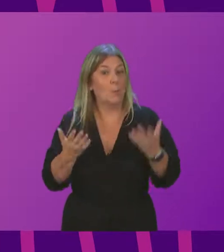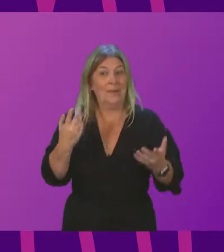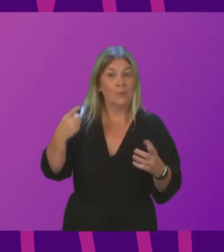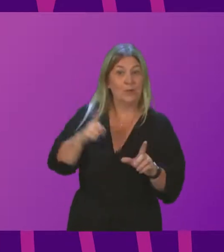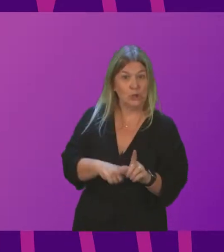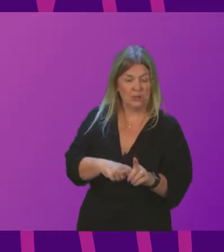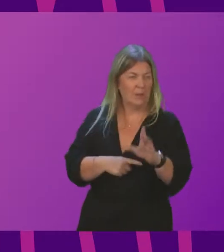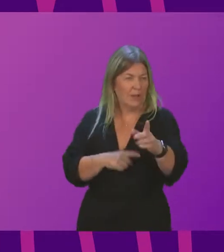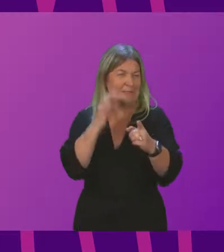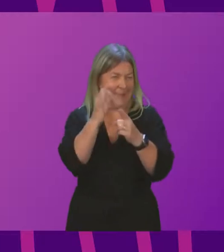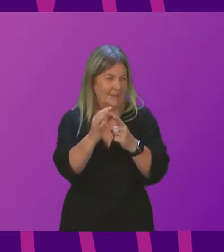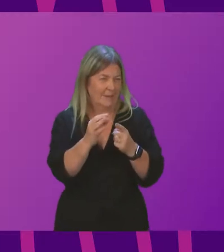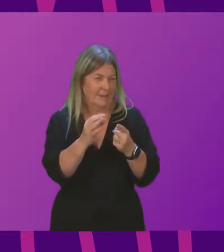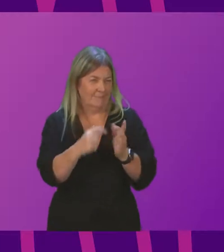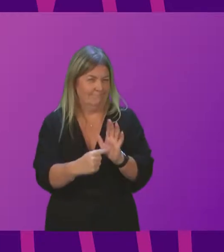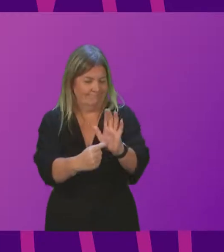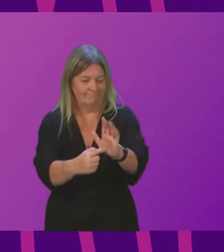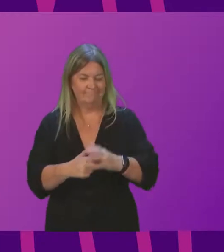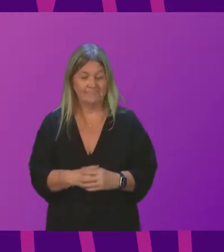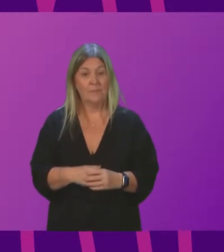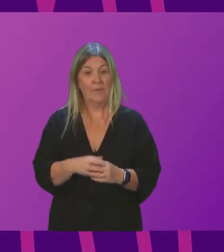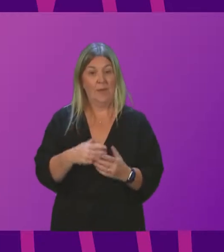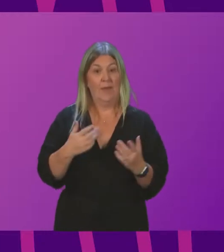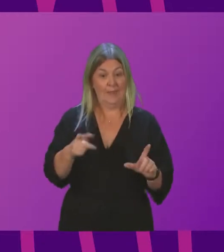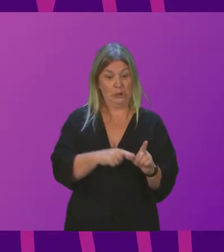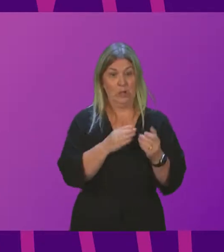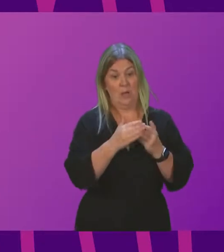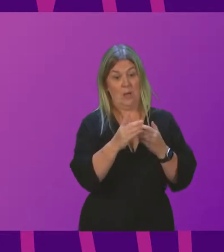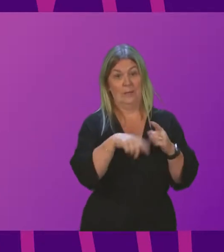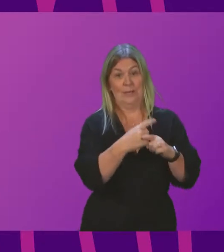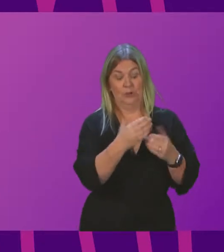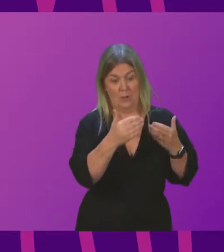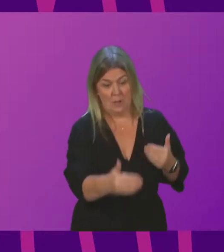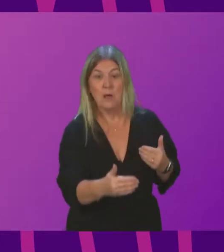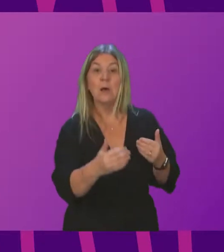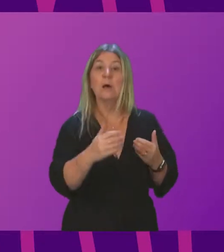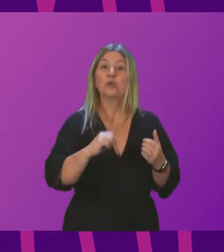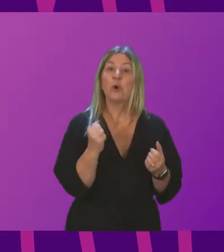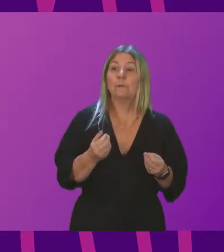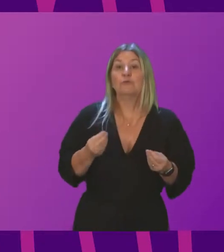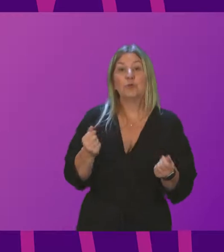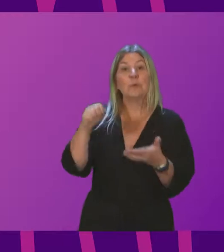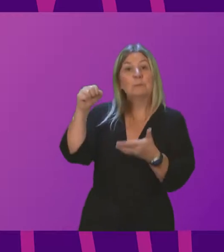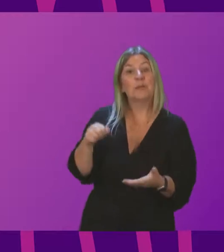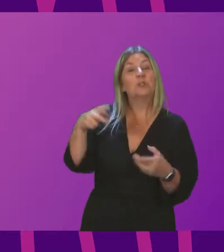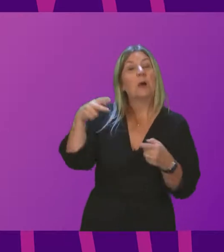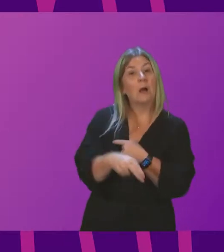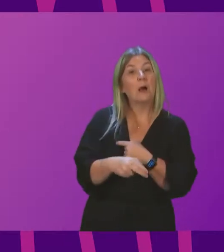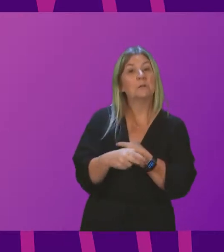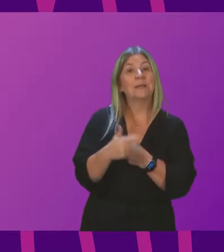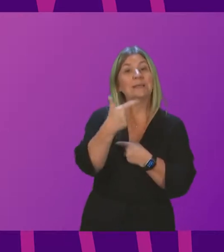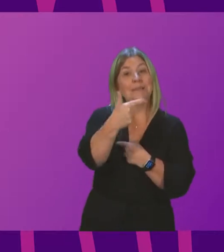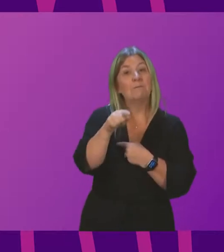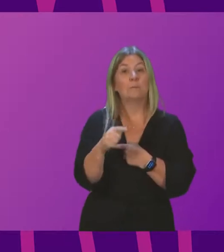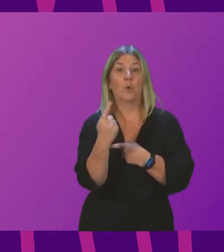the detail of that, presiding officer. Between this year and next year, Scotland's resource budget is being cut by 7